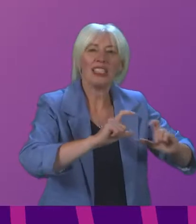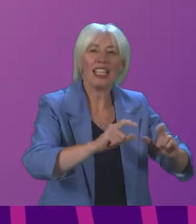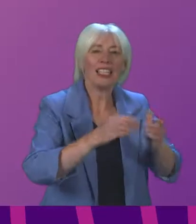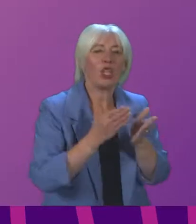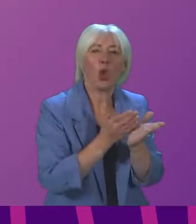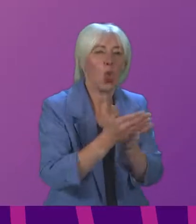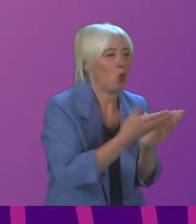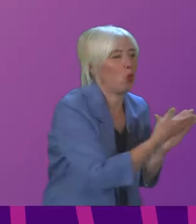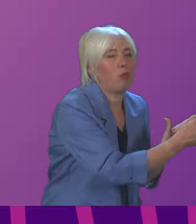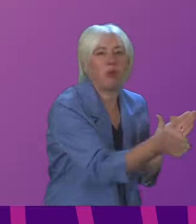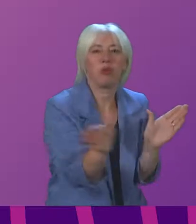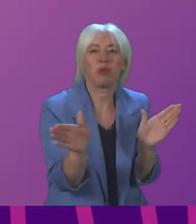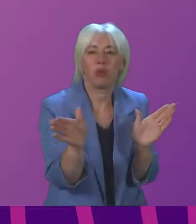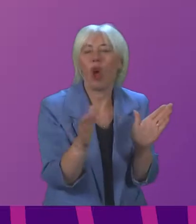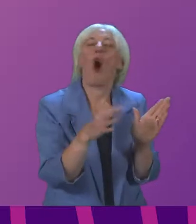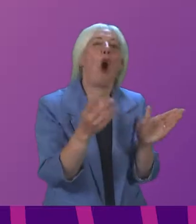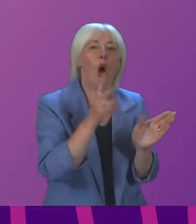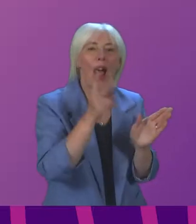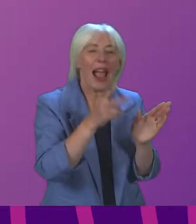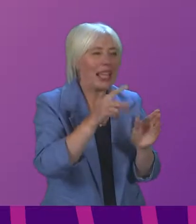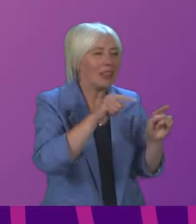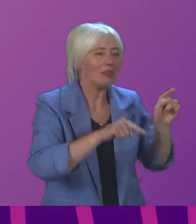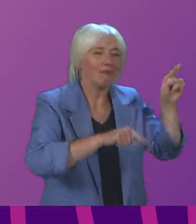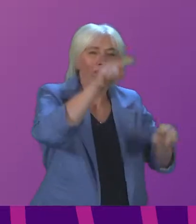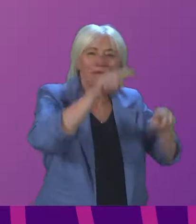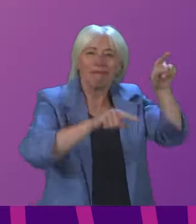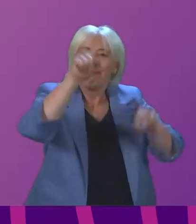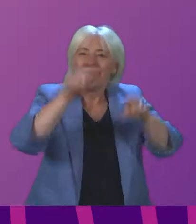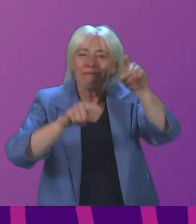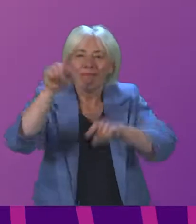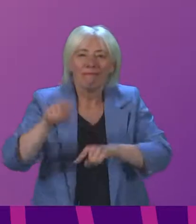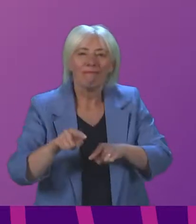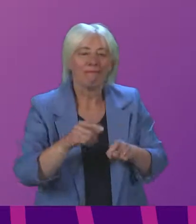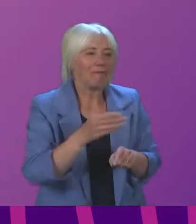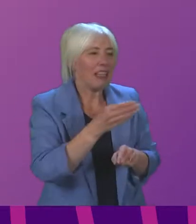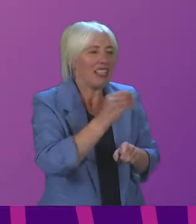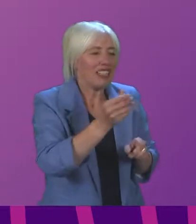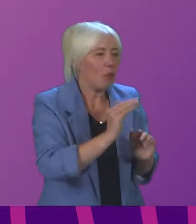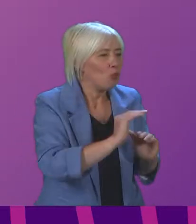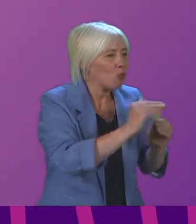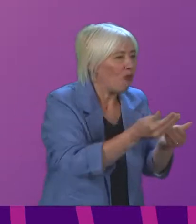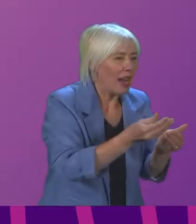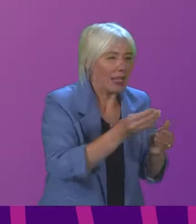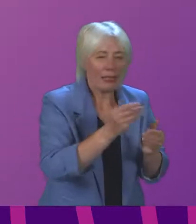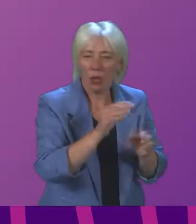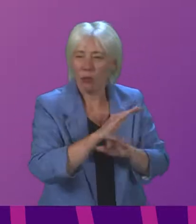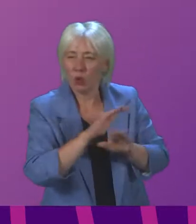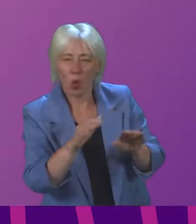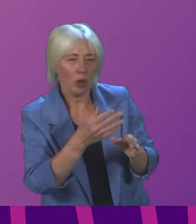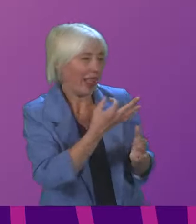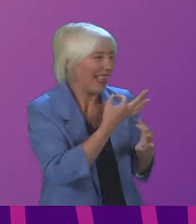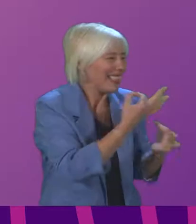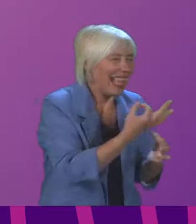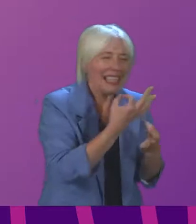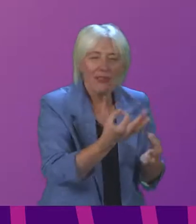required. Otherwise, we could see increased staffing churn between organisations if only some providers offered incentives while others do not.